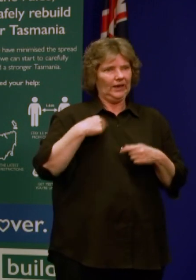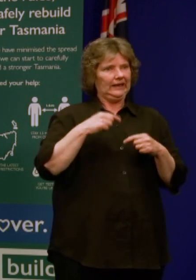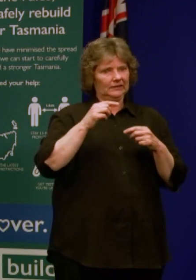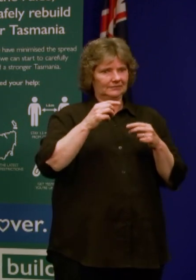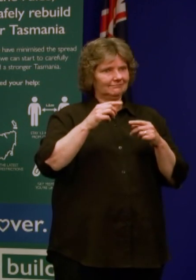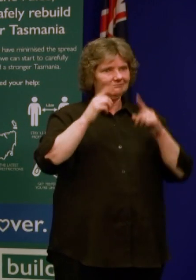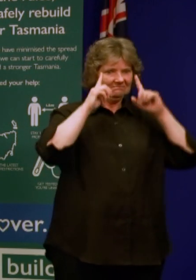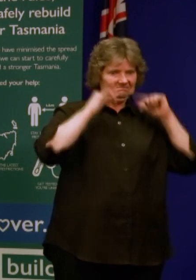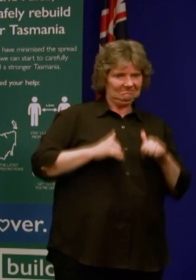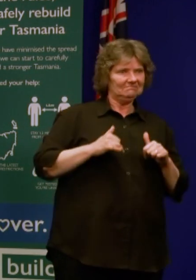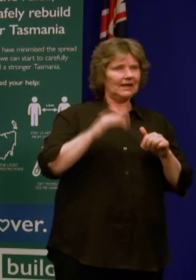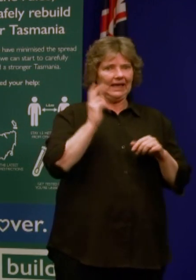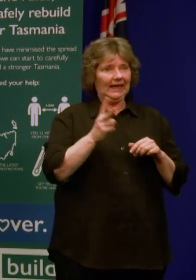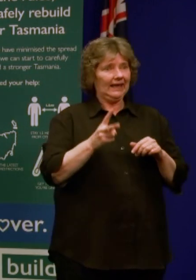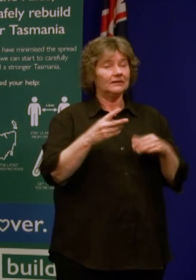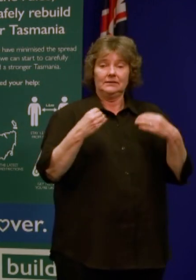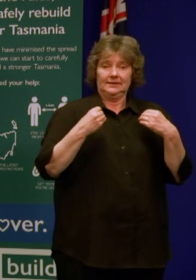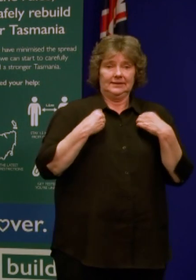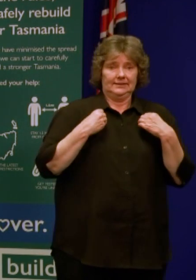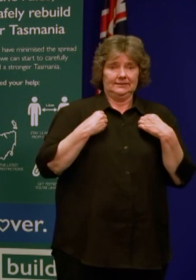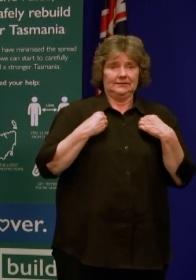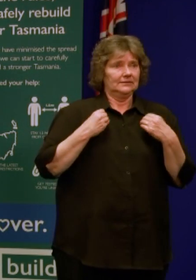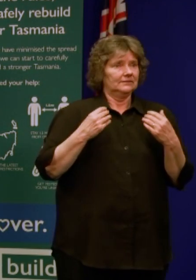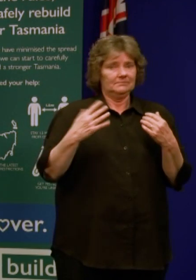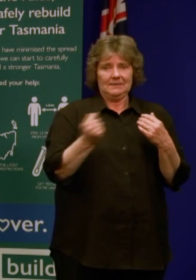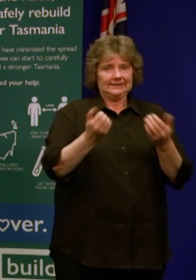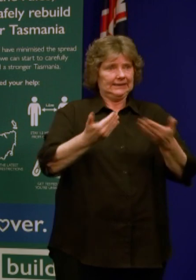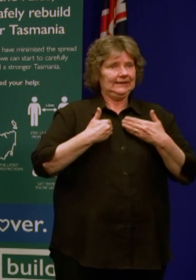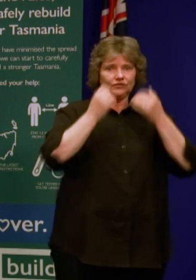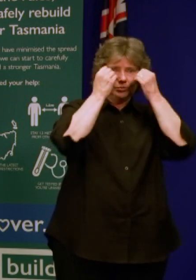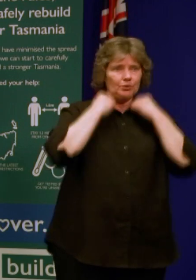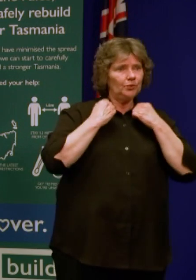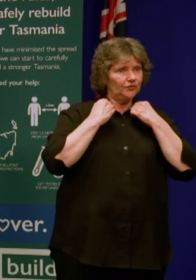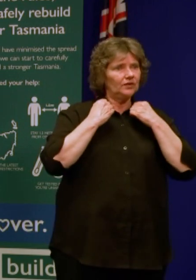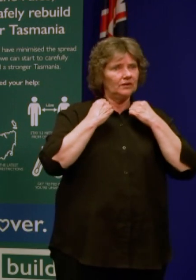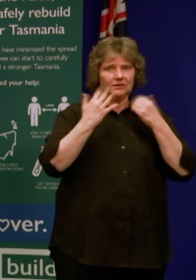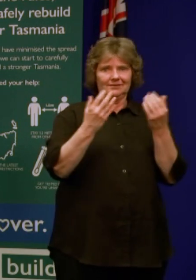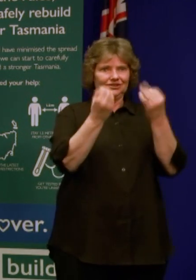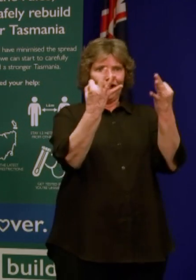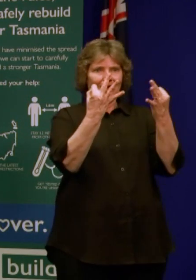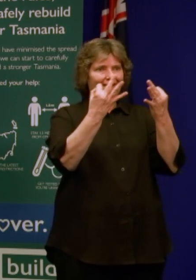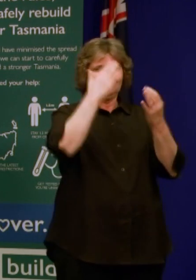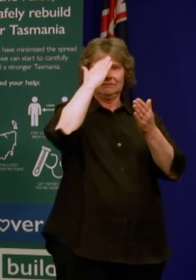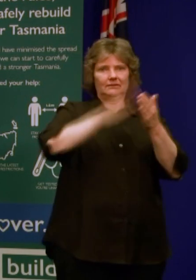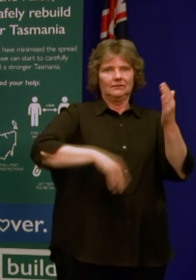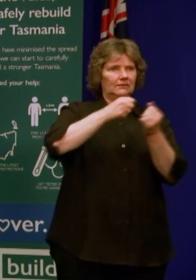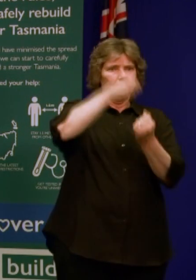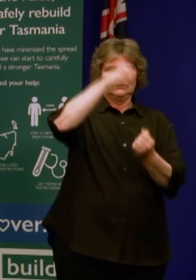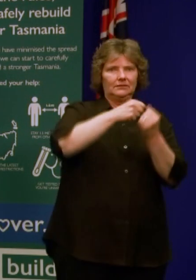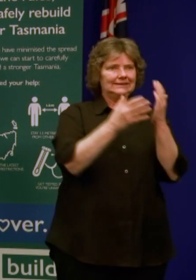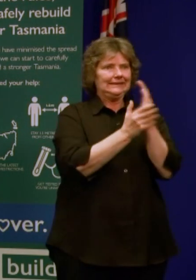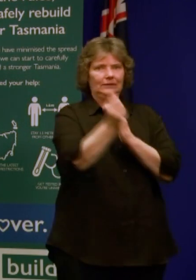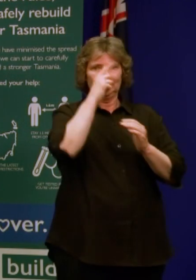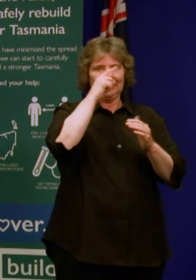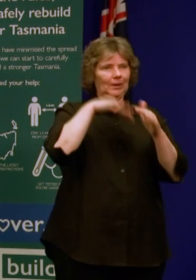evidence to support their application about the skills that aren't available in Tasmania. I'm not going to second-guess that. I haven't got time to